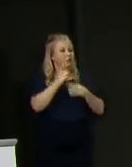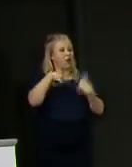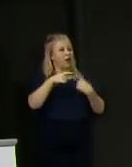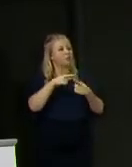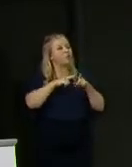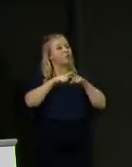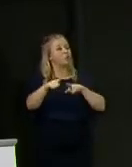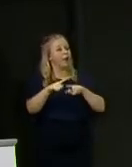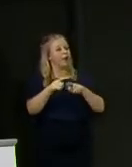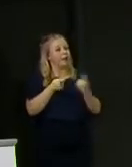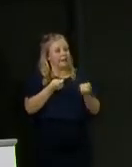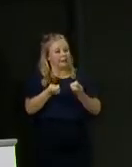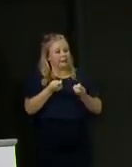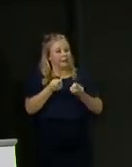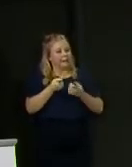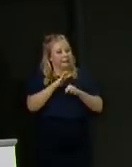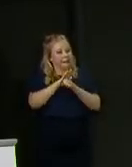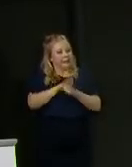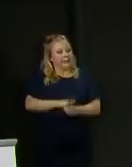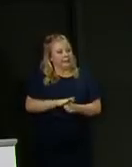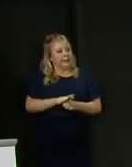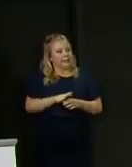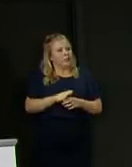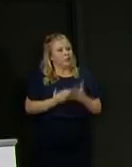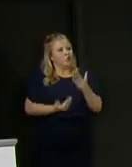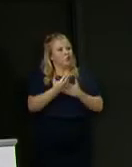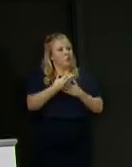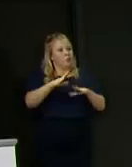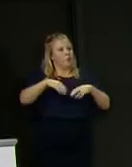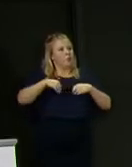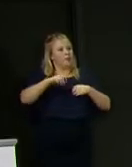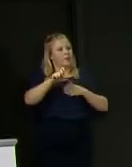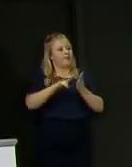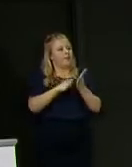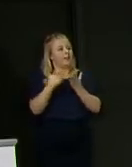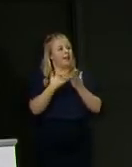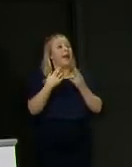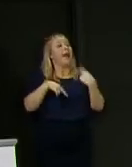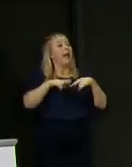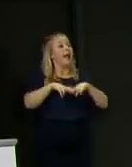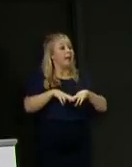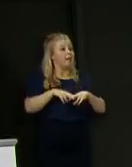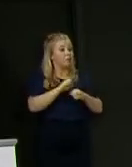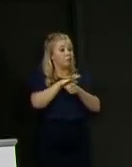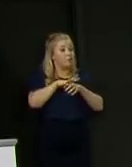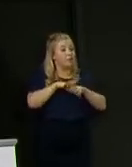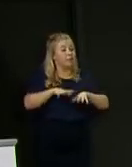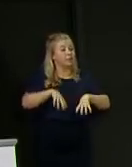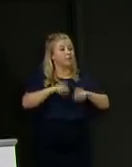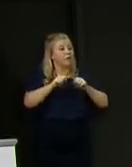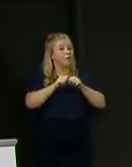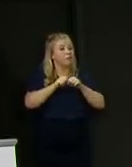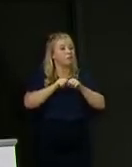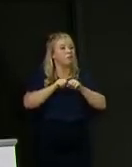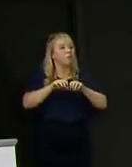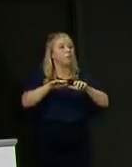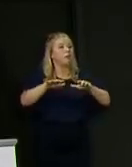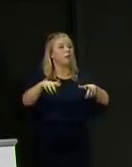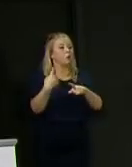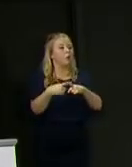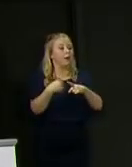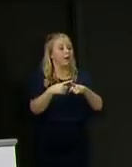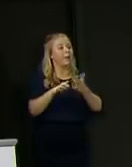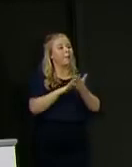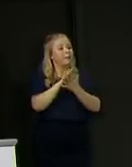new cases as low as possible. Now, if the virus starts to spread a bit more quickly, if it does that in particular areas, test and